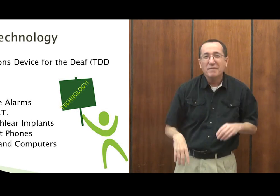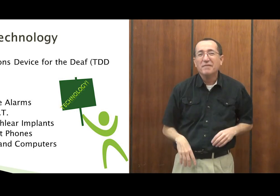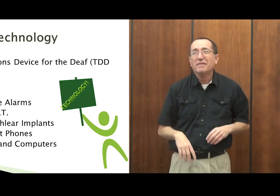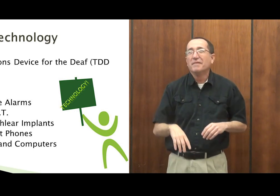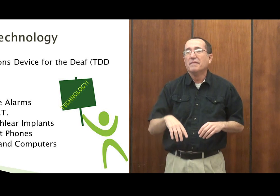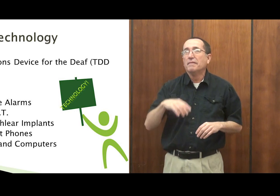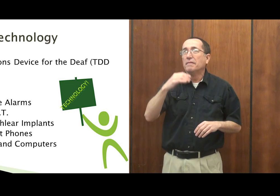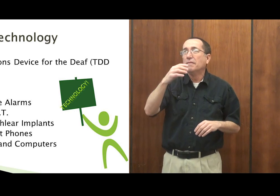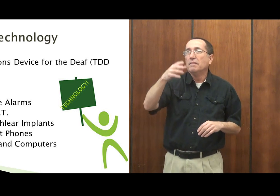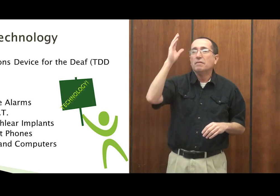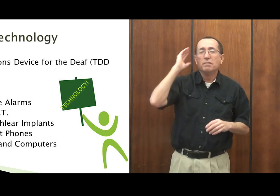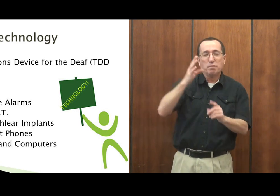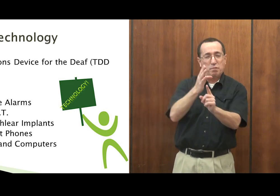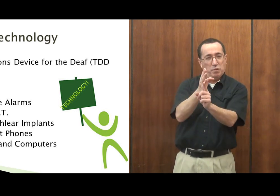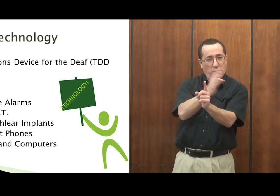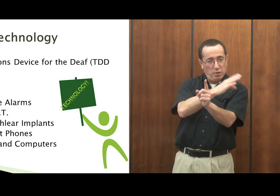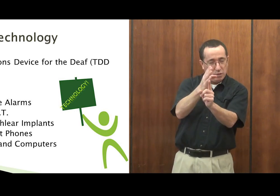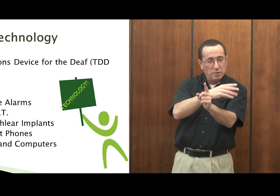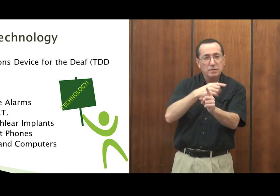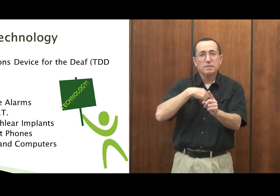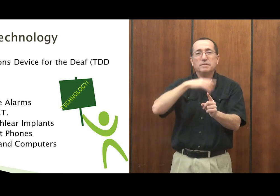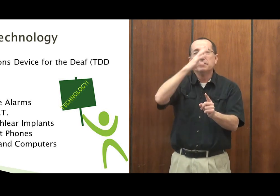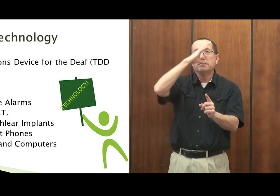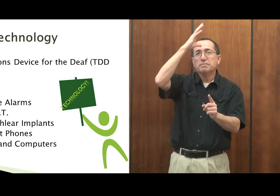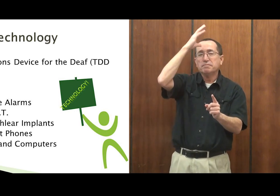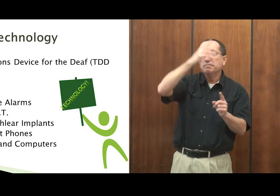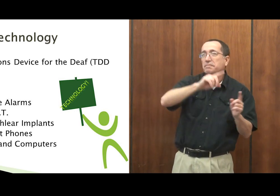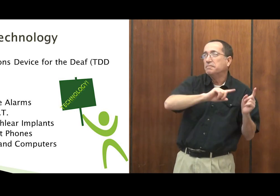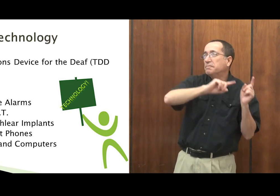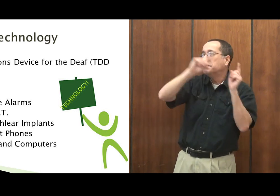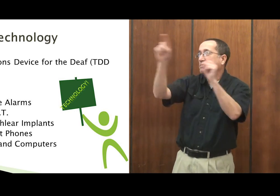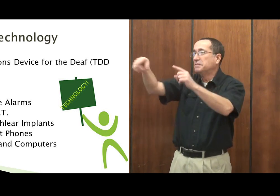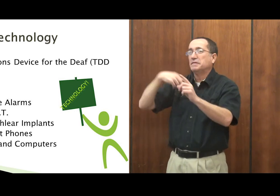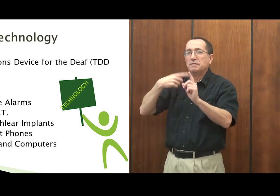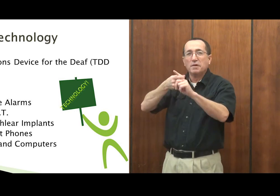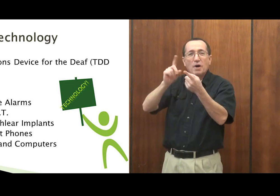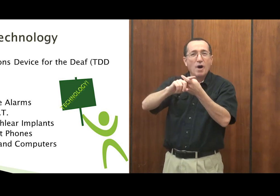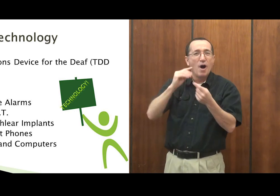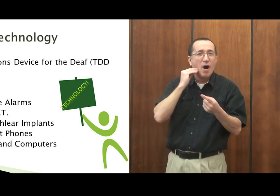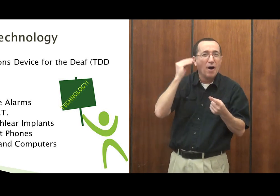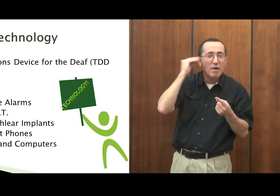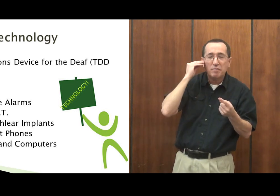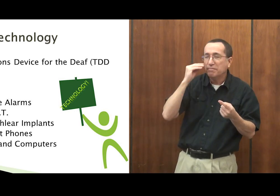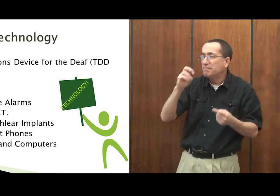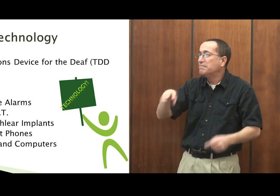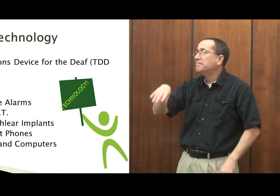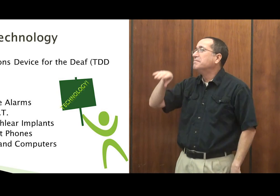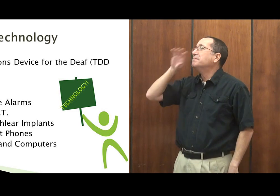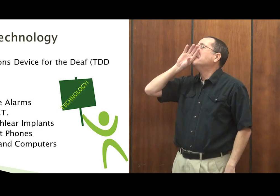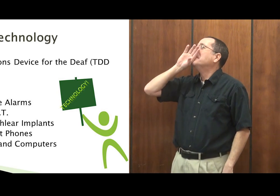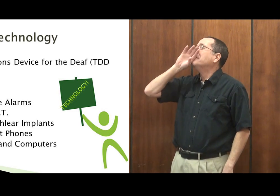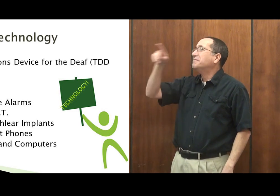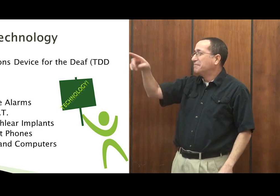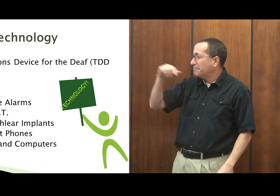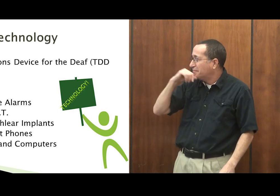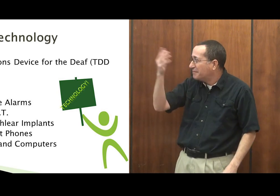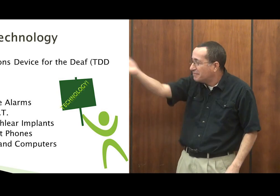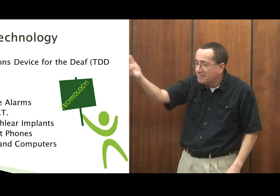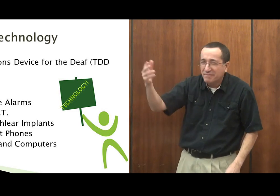meet a person face to face. So opening the phones was incredible. Before that, my parents would have to go over to somebody's